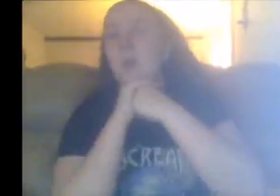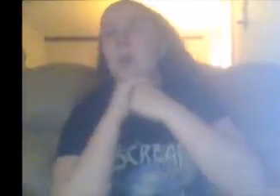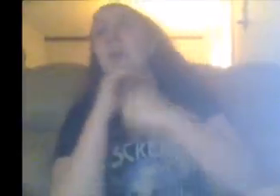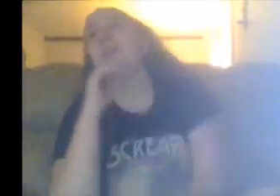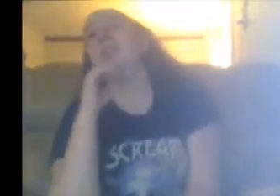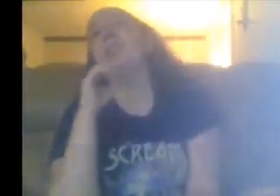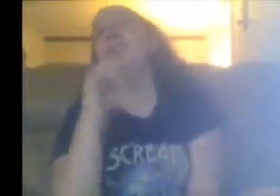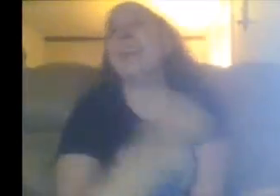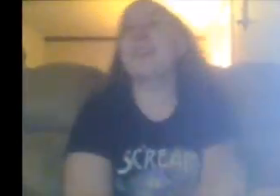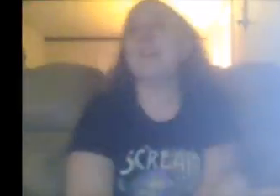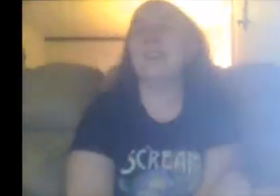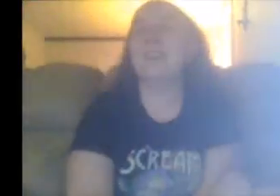Shoulder tackle! Goal!